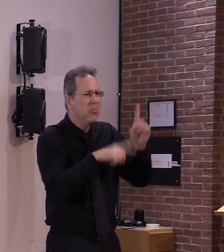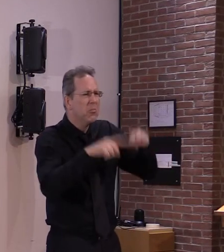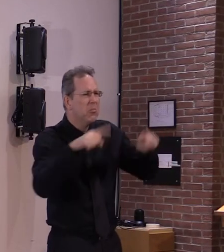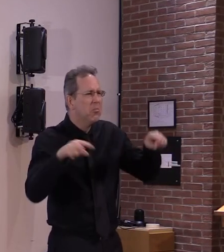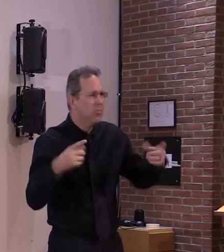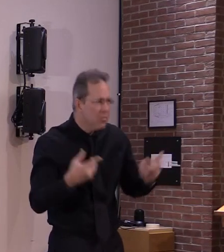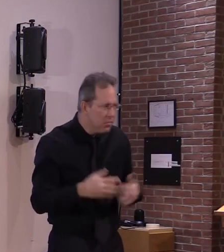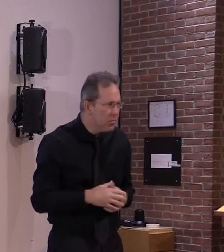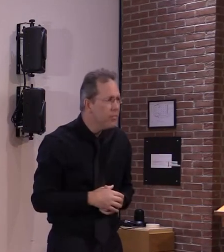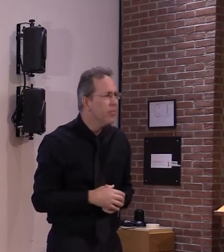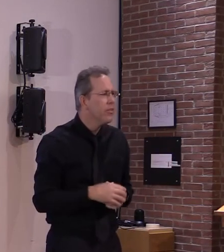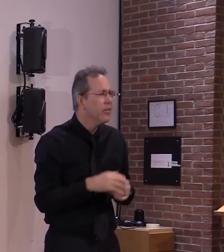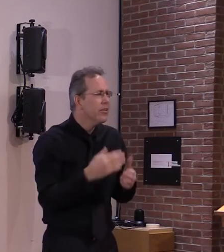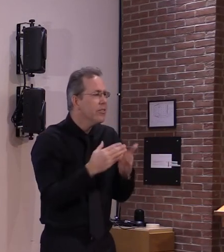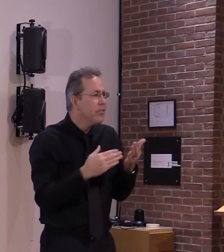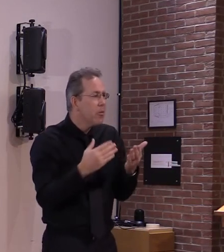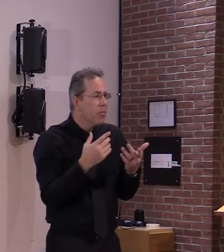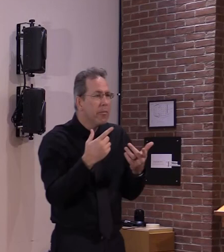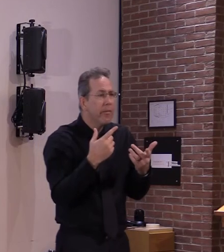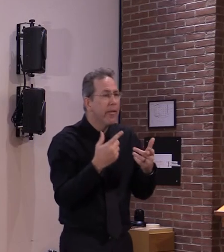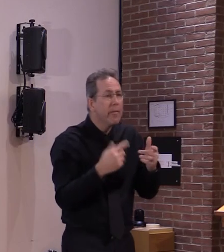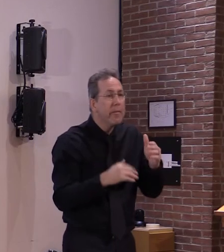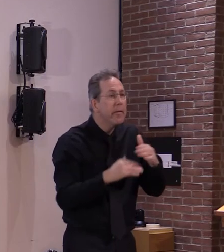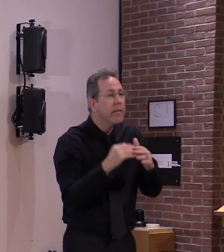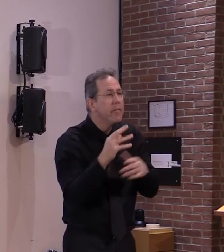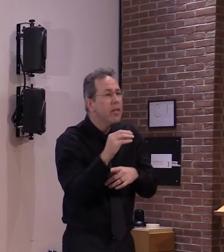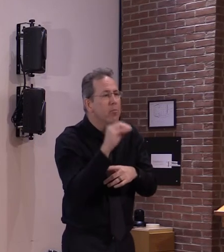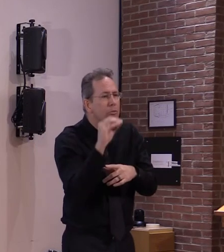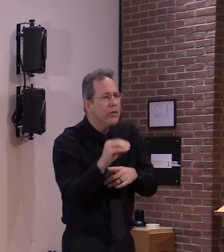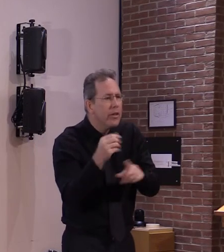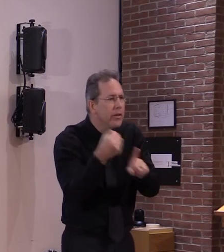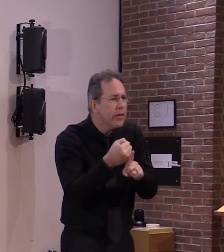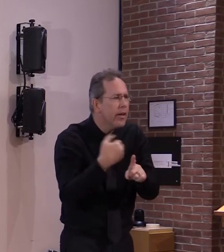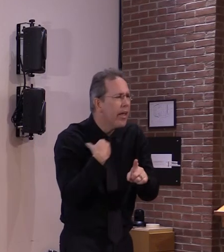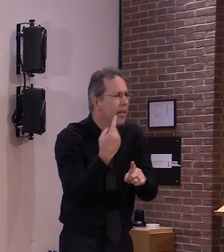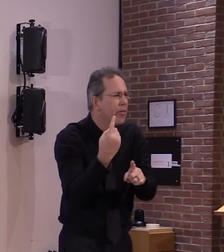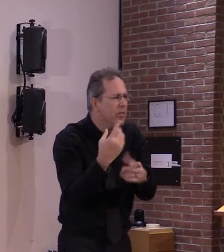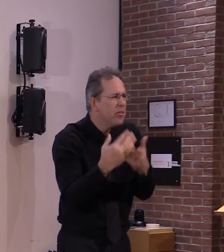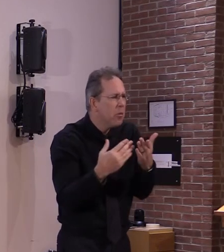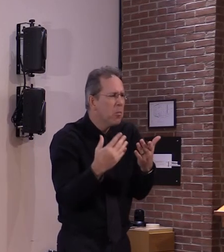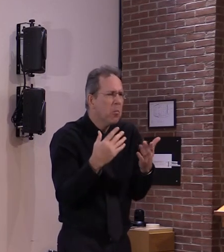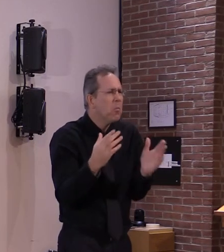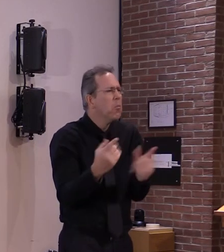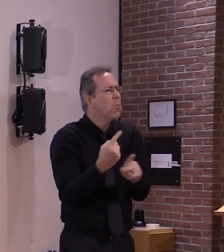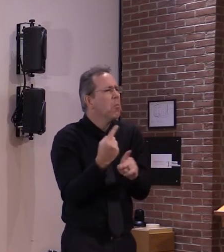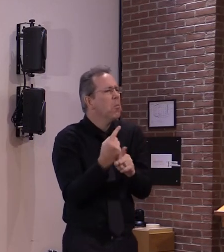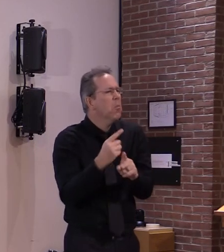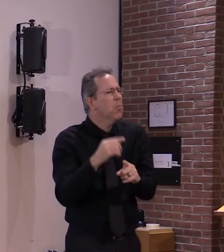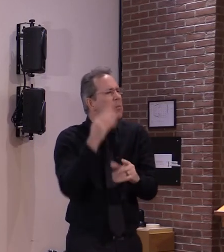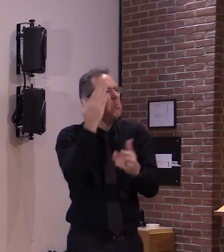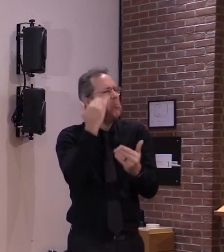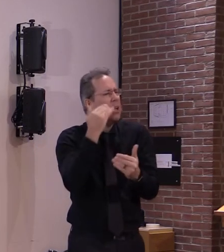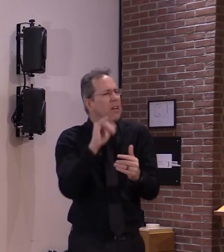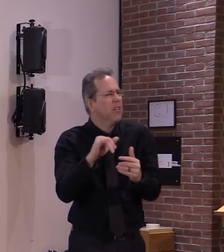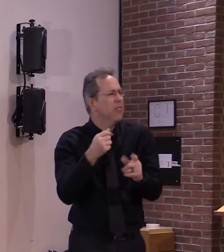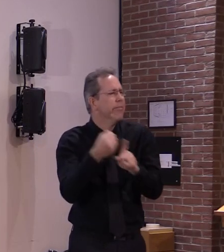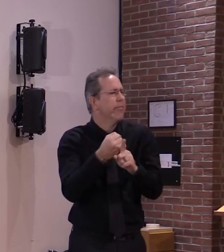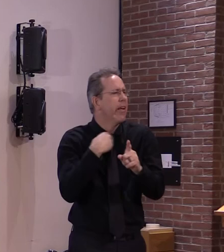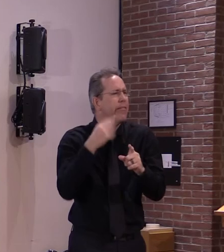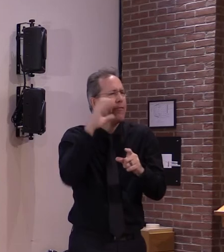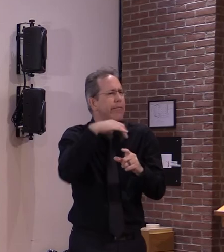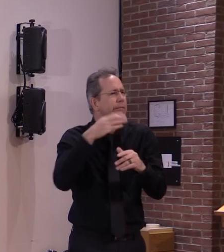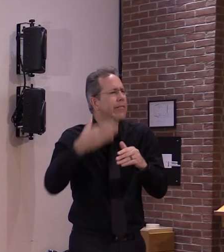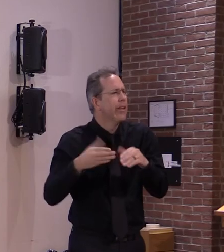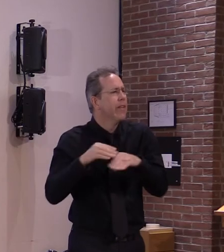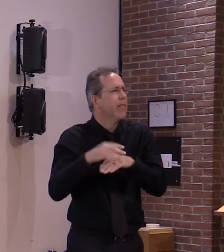here are the ones that occur five to ten percent of the time uh as opposed to alerting someone to every single potential side effect